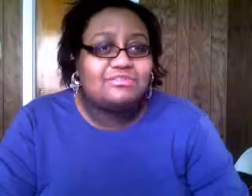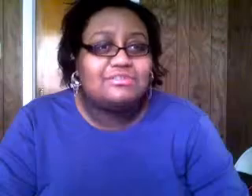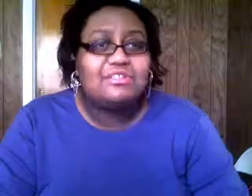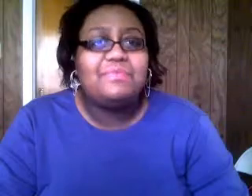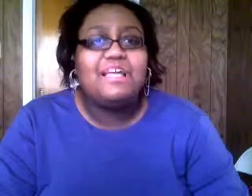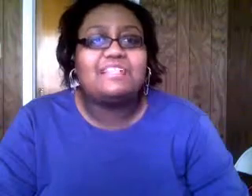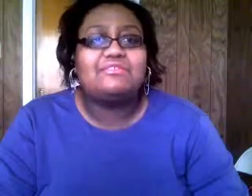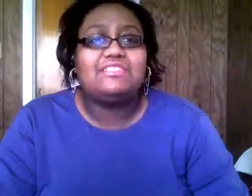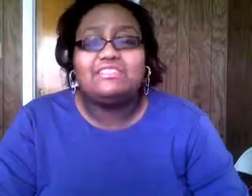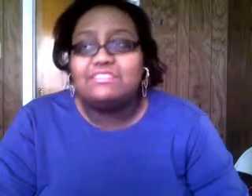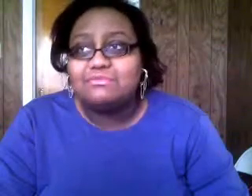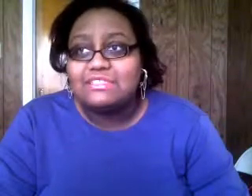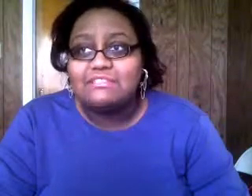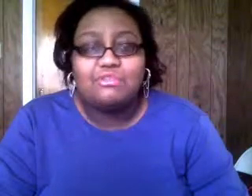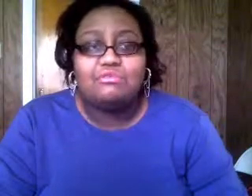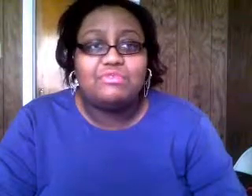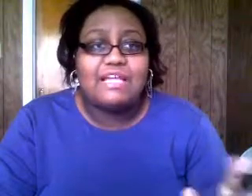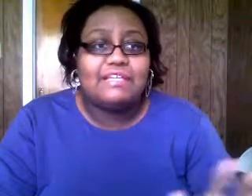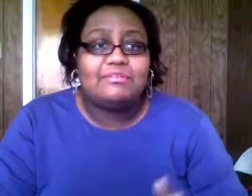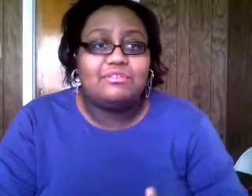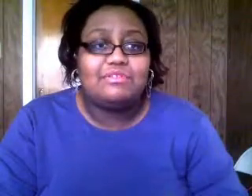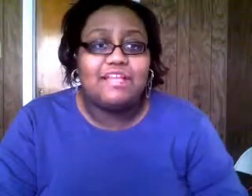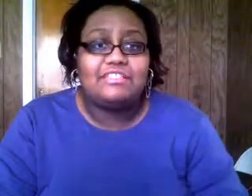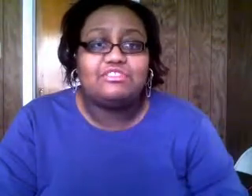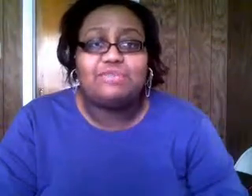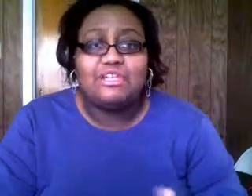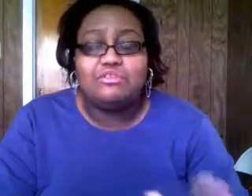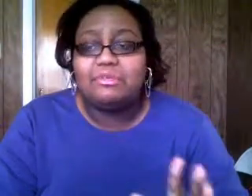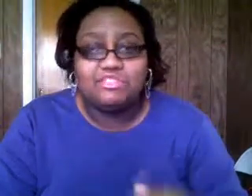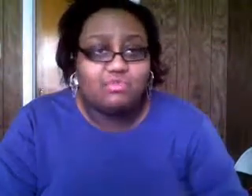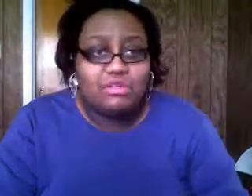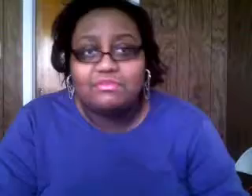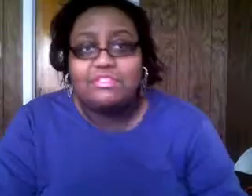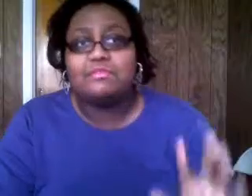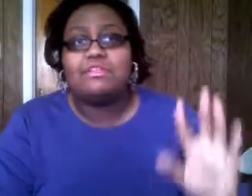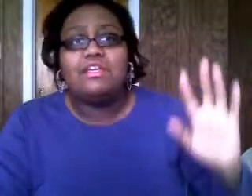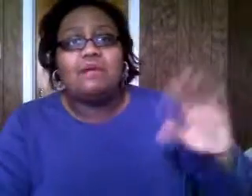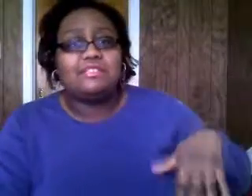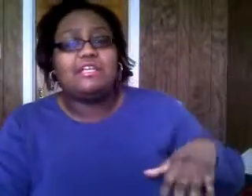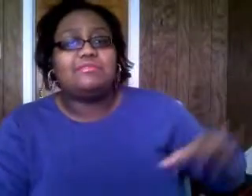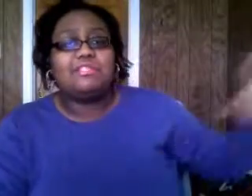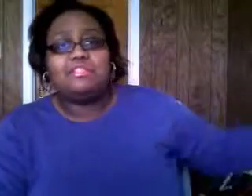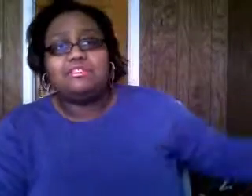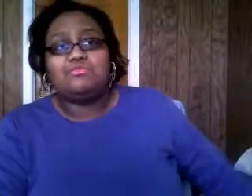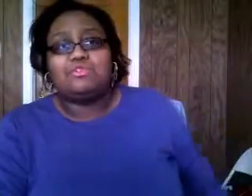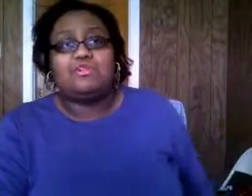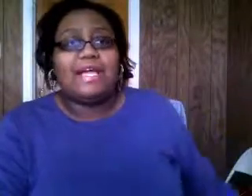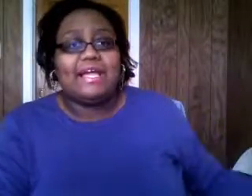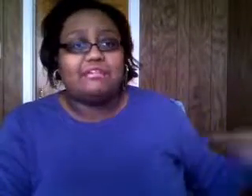sure and so she was you know we hadn't came to the door fast so she read the doorbell she walked off the steps all the steps and then she just went on back out